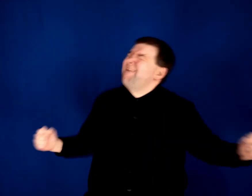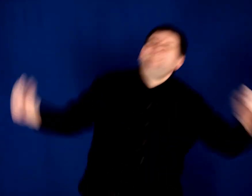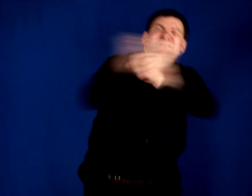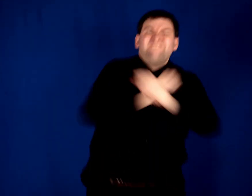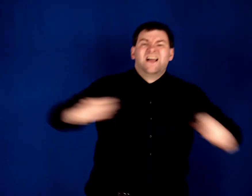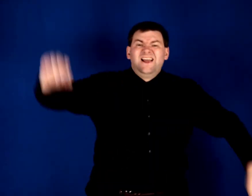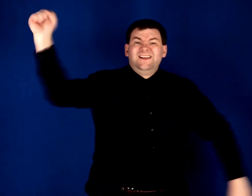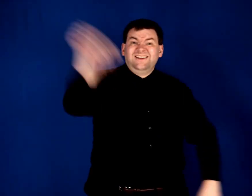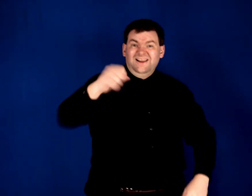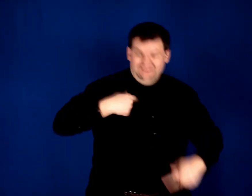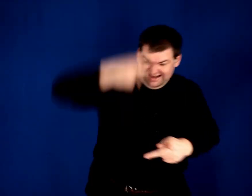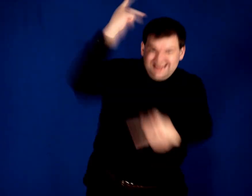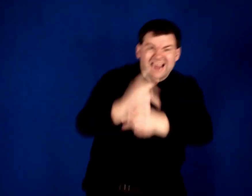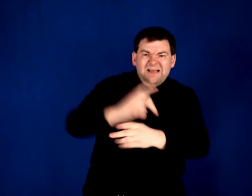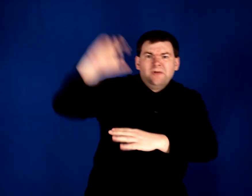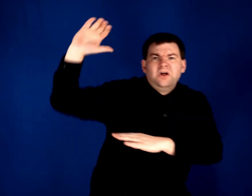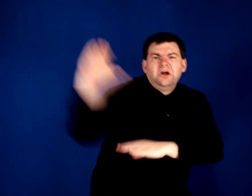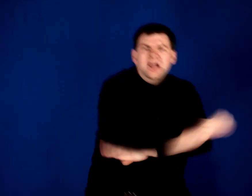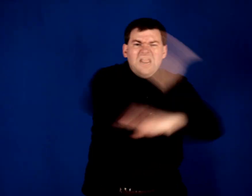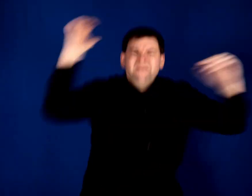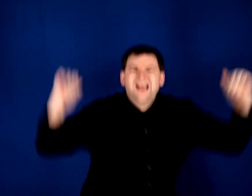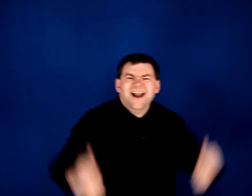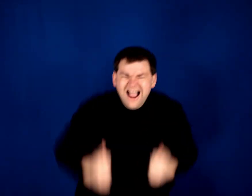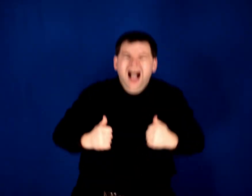fight Yeah, we're keeping Christmas alive